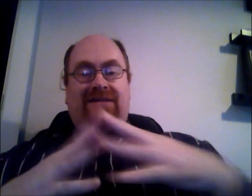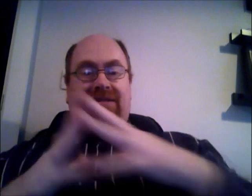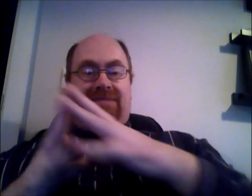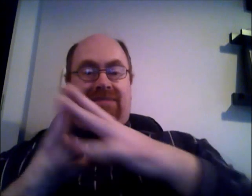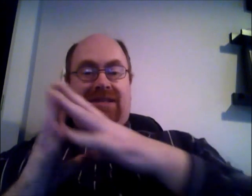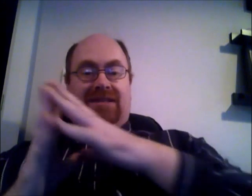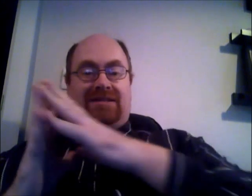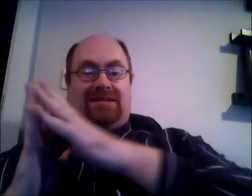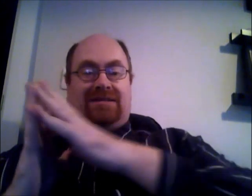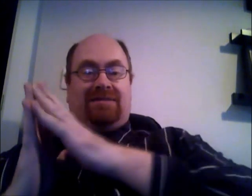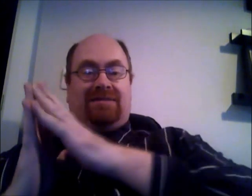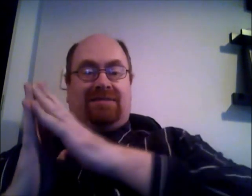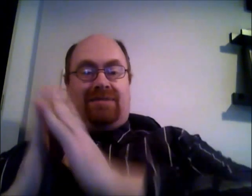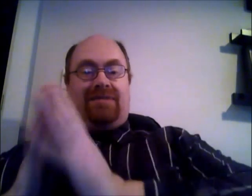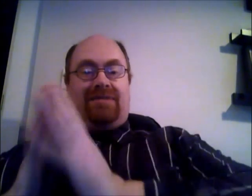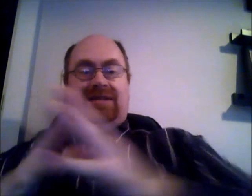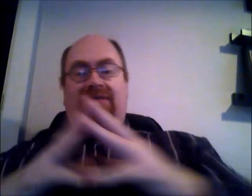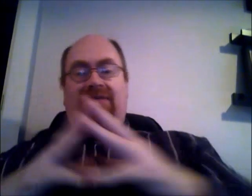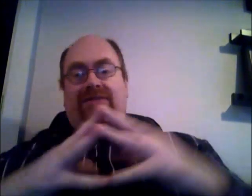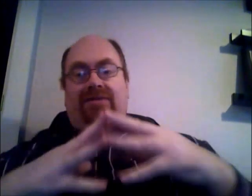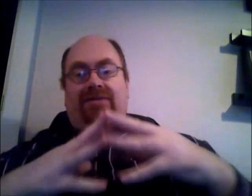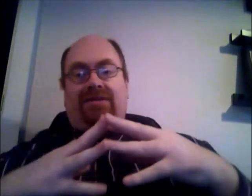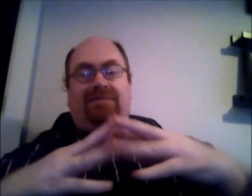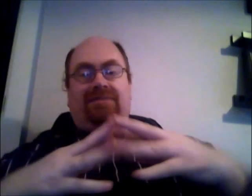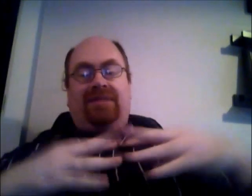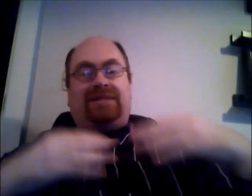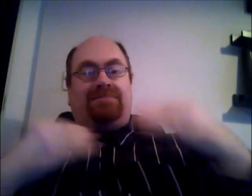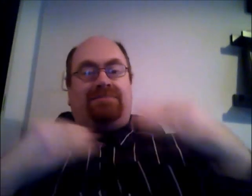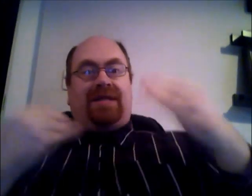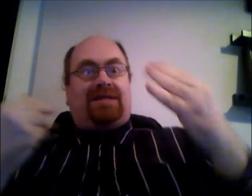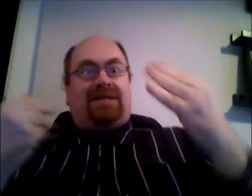ago because they want to privatize irish water because the big conspiracy